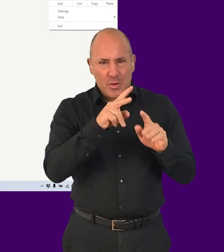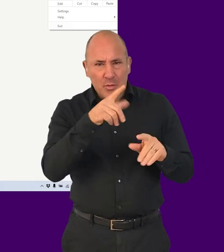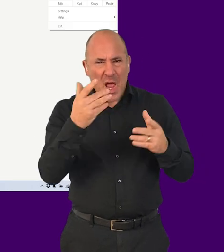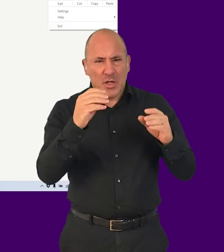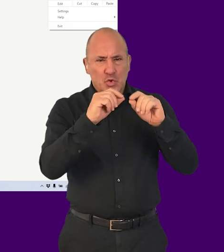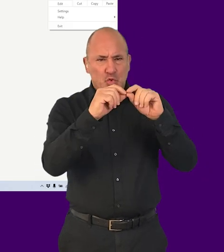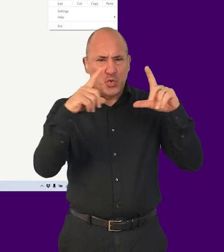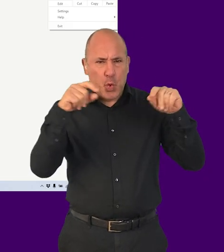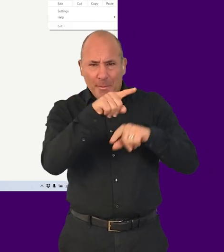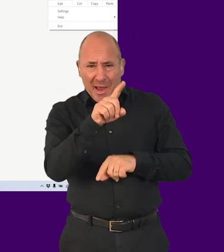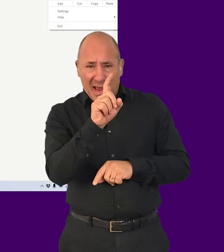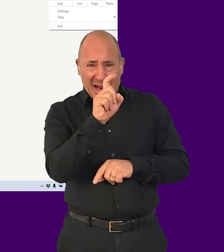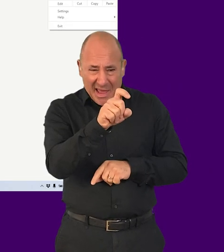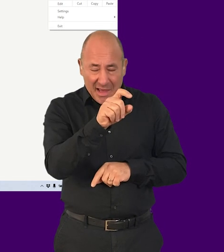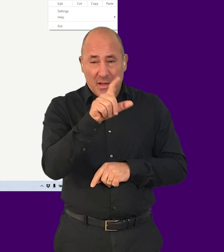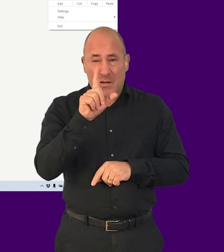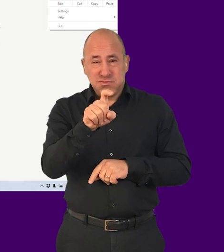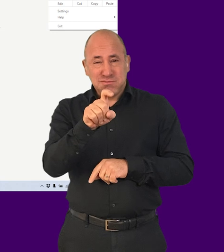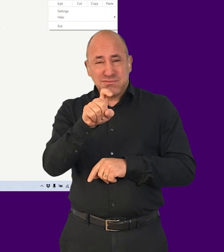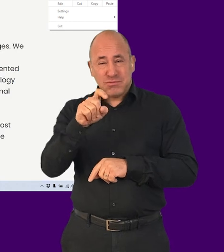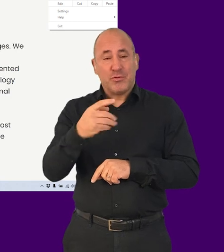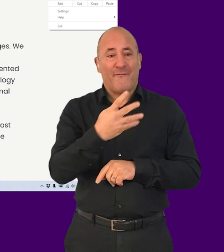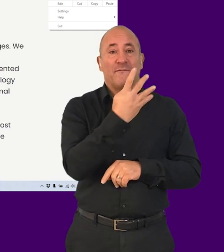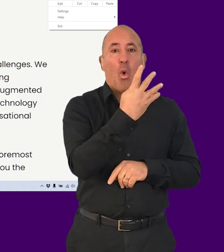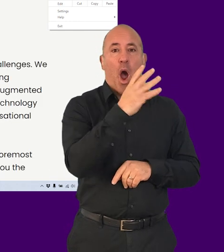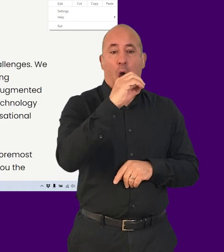functionality, and zoom in up to 400%.